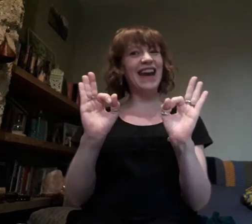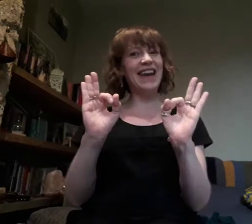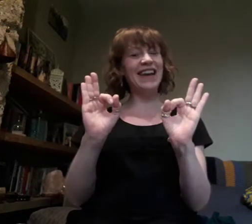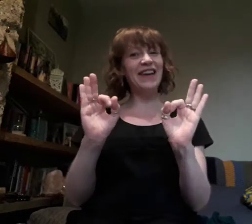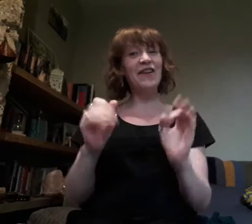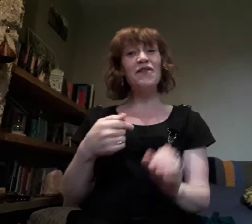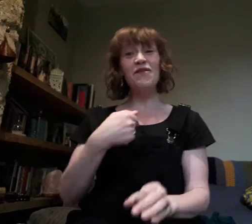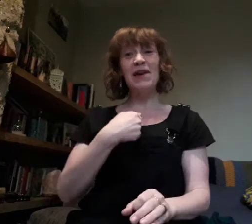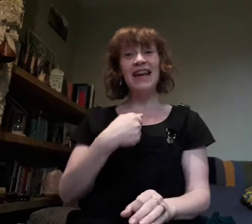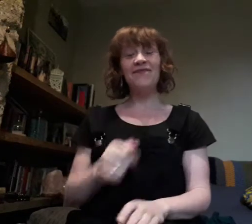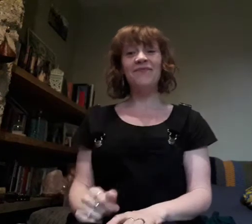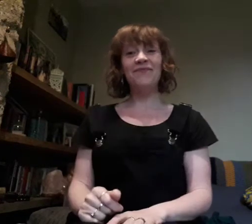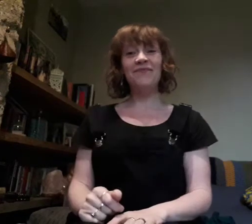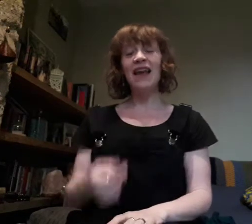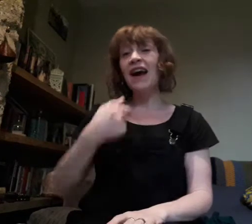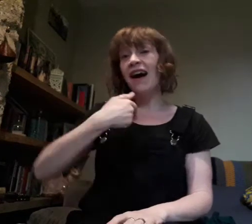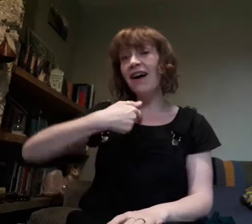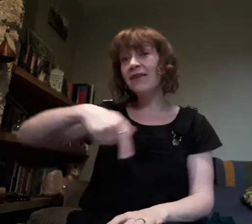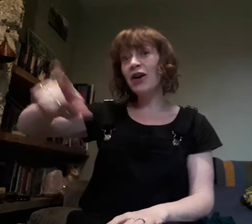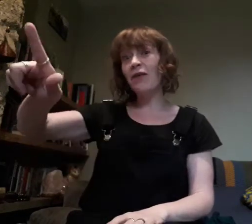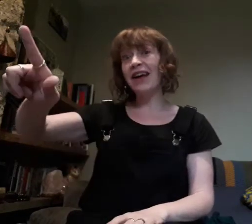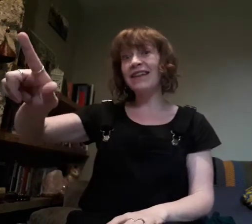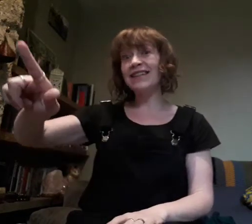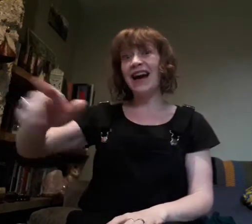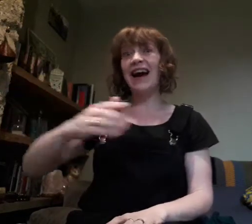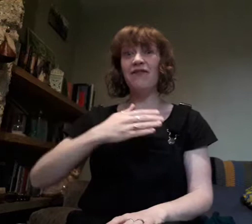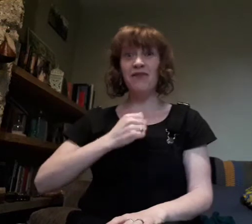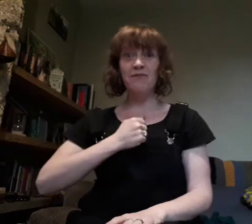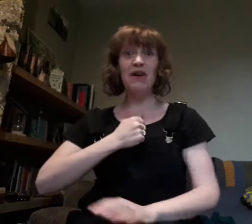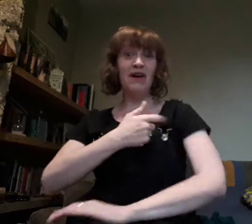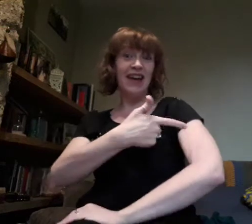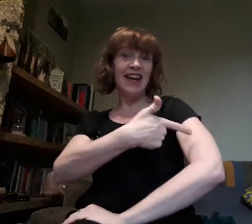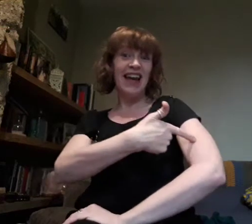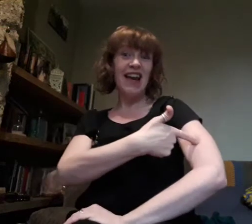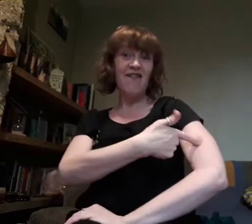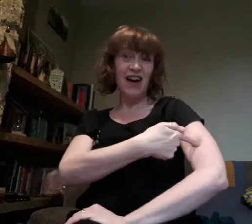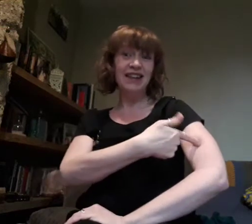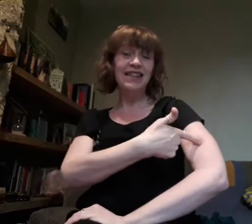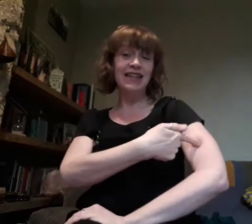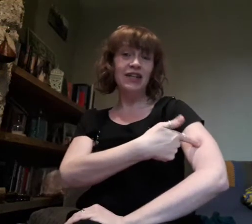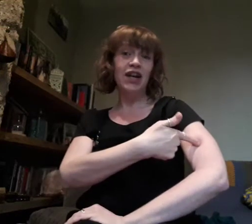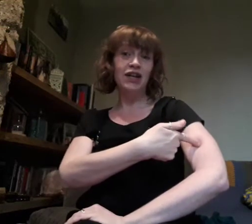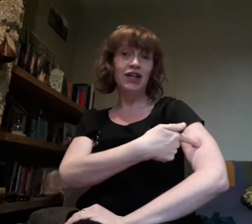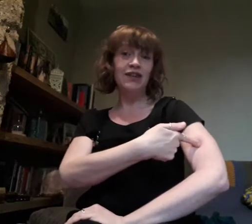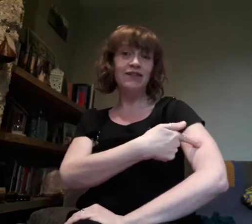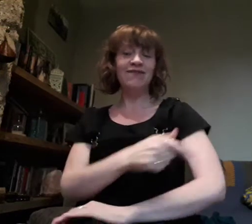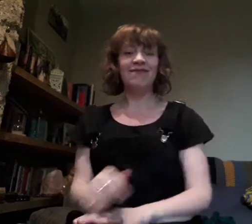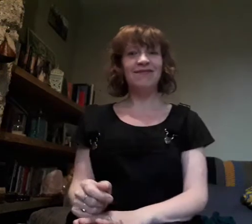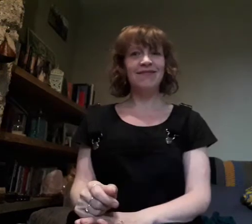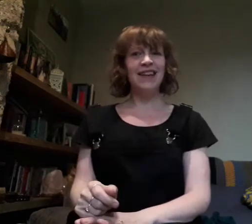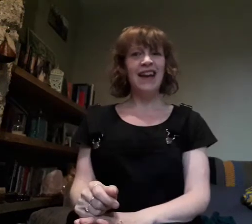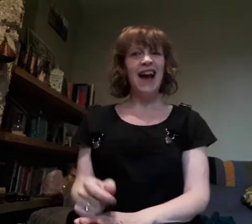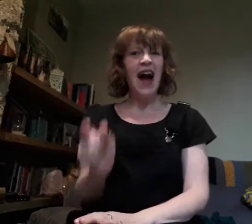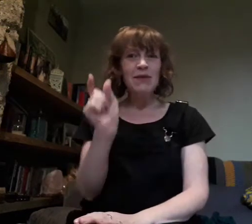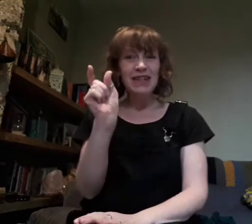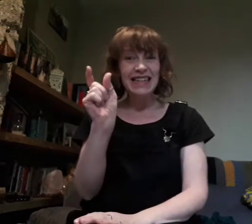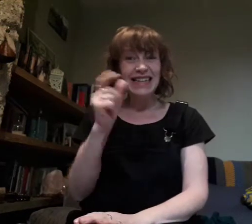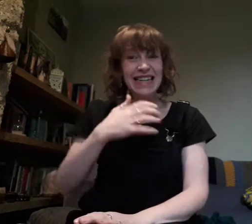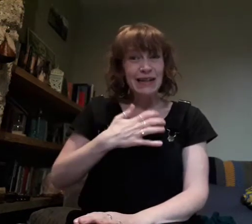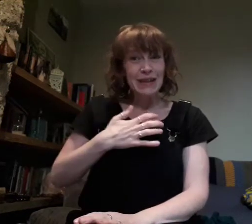for me. I'm going to have my vaccine injection. I'm a little bit